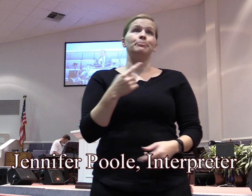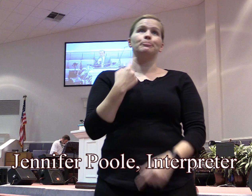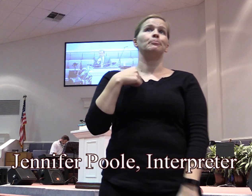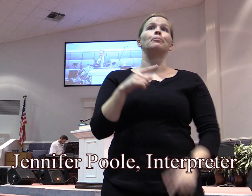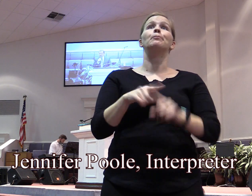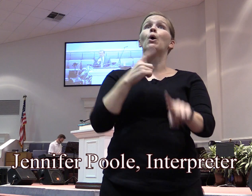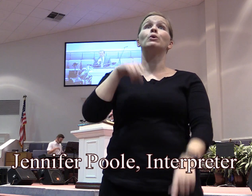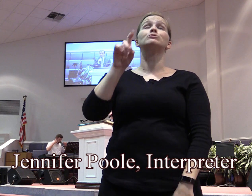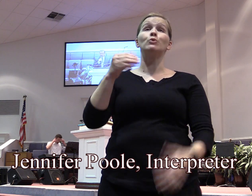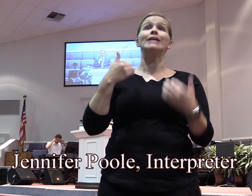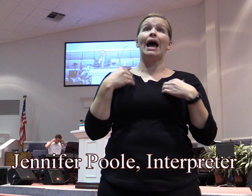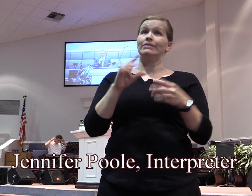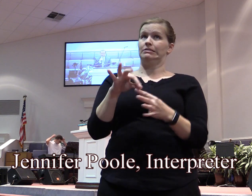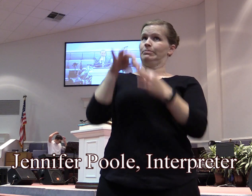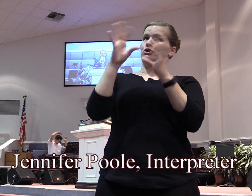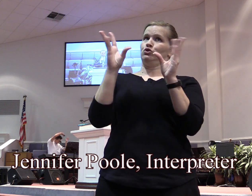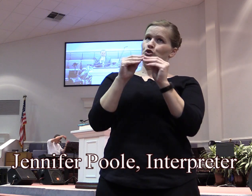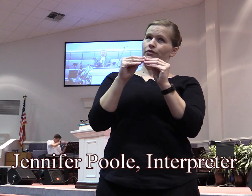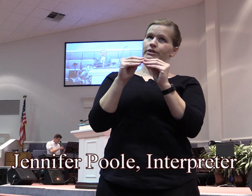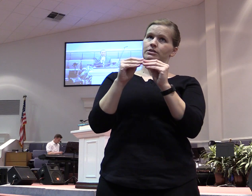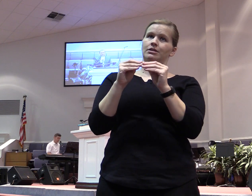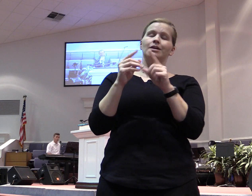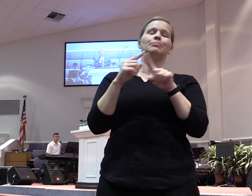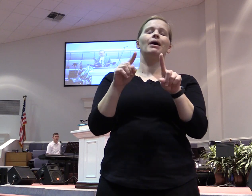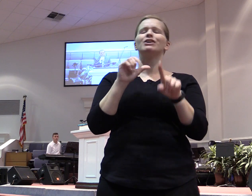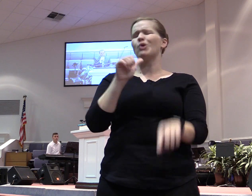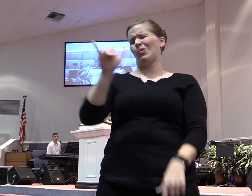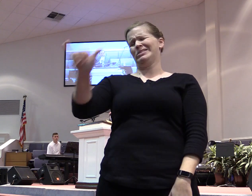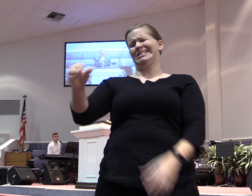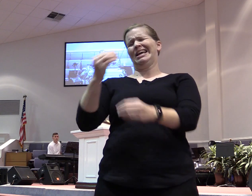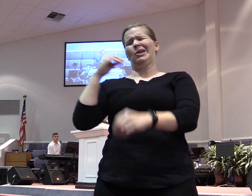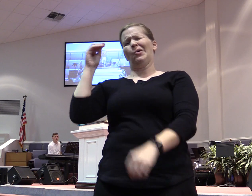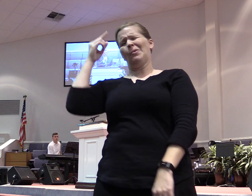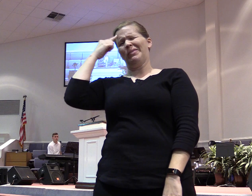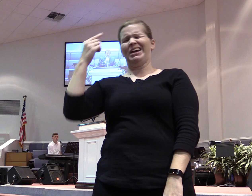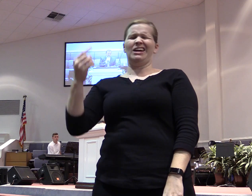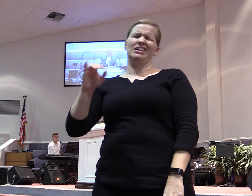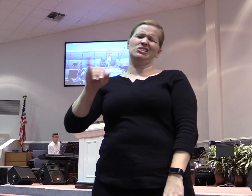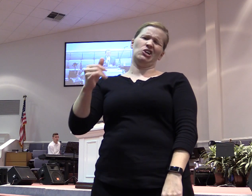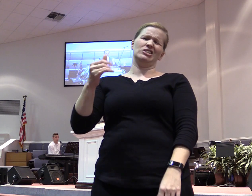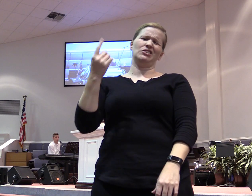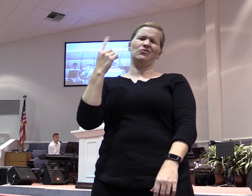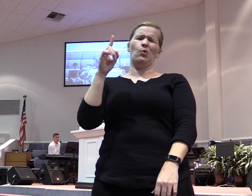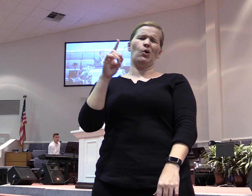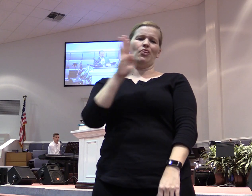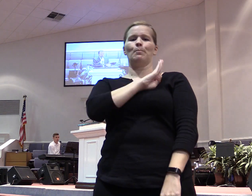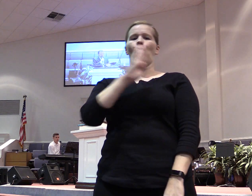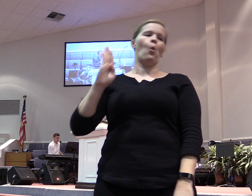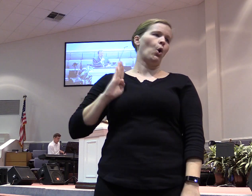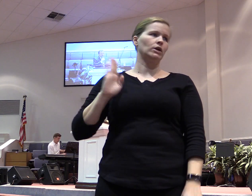we're going to have one. But don't stay at home thinking it's just something for the district. It's for us. And there will be a